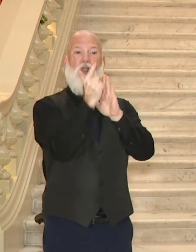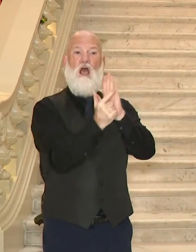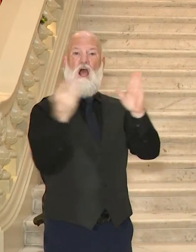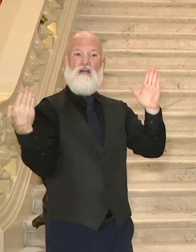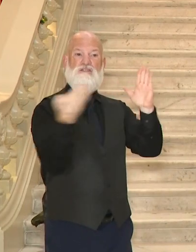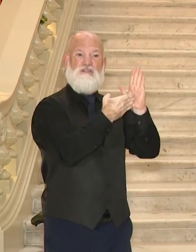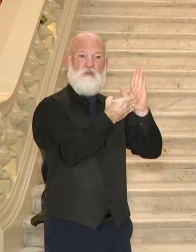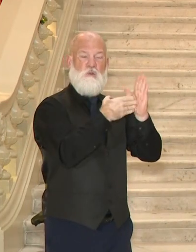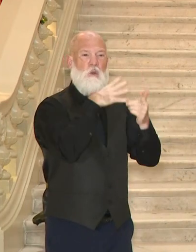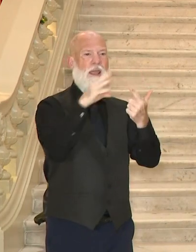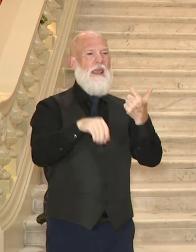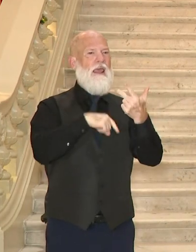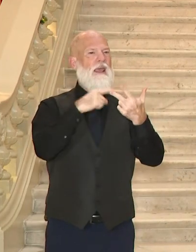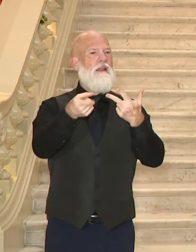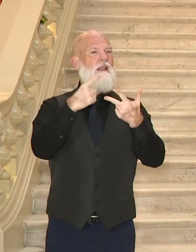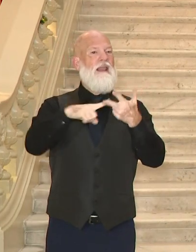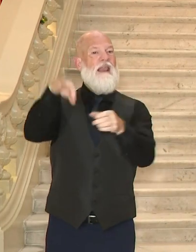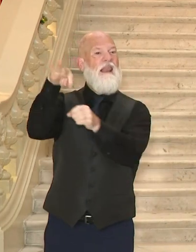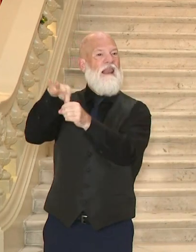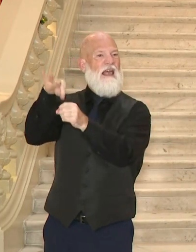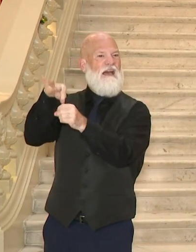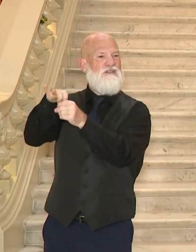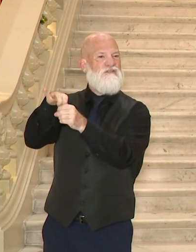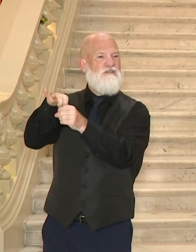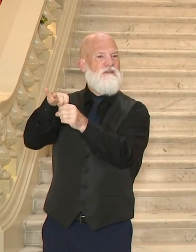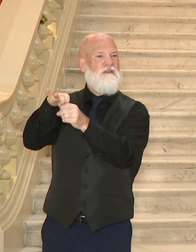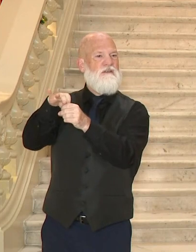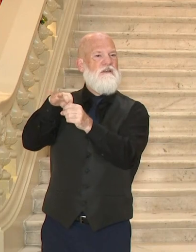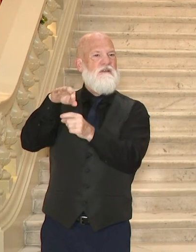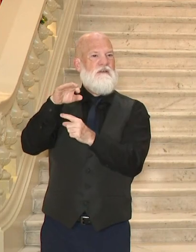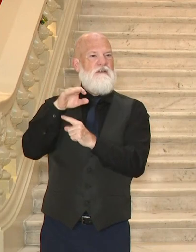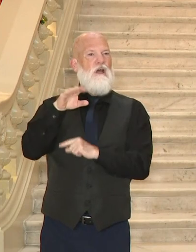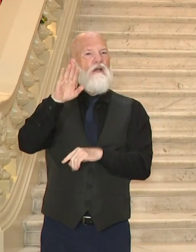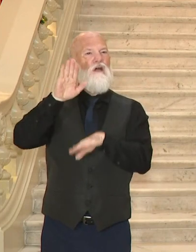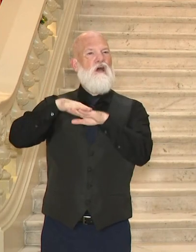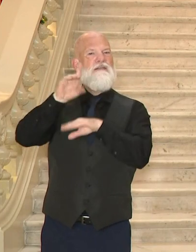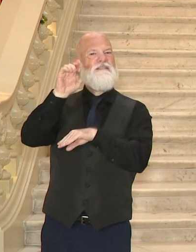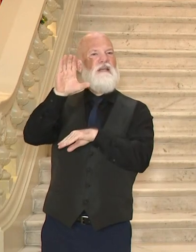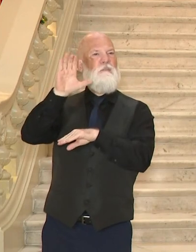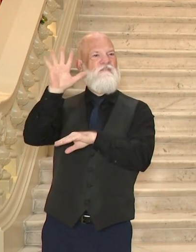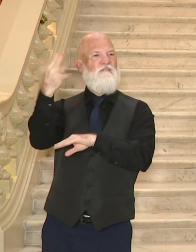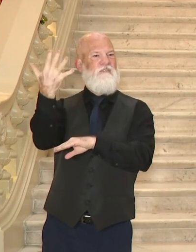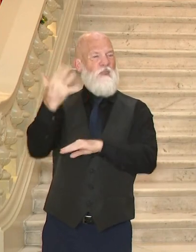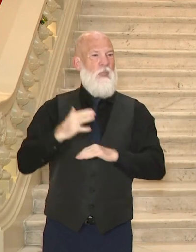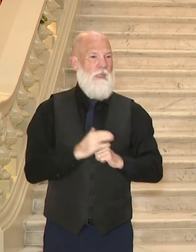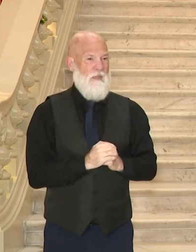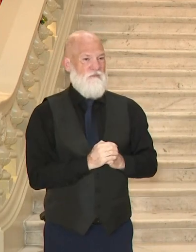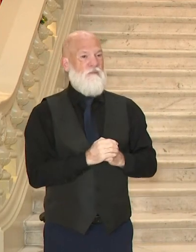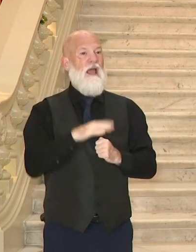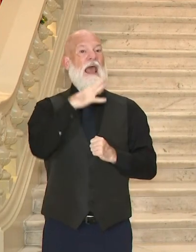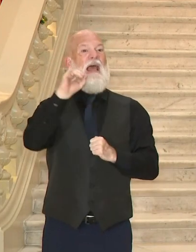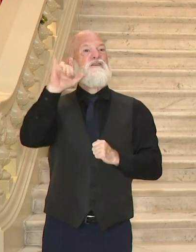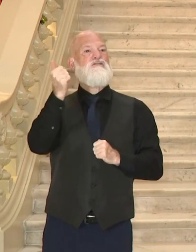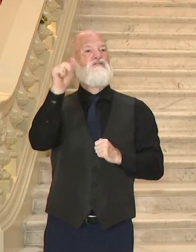January 5th. The truth matters, especially around election administration.